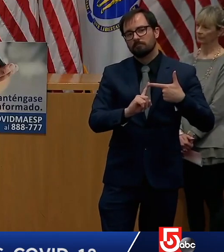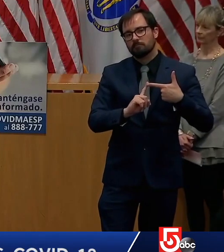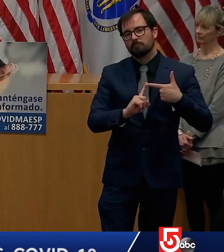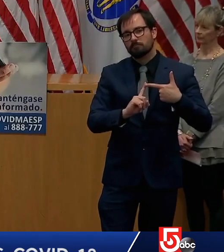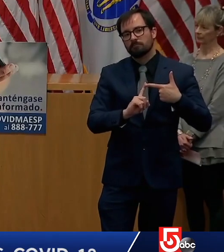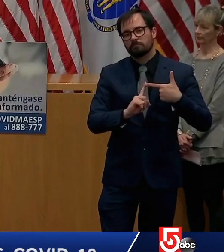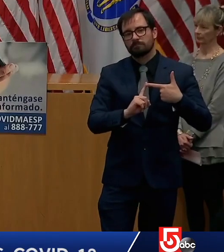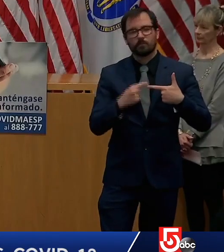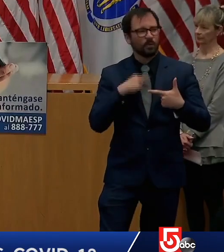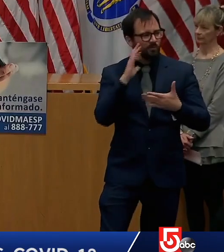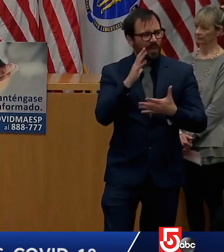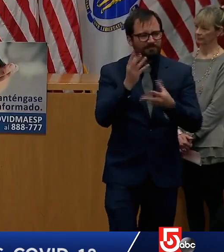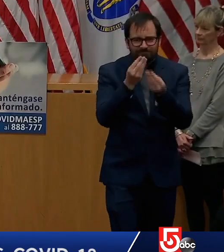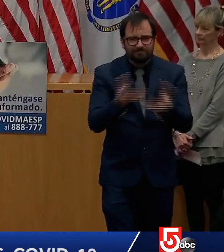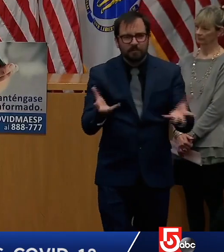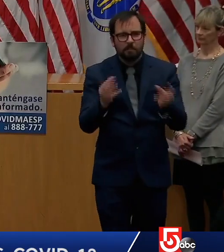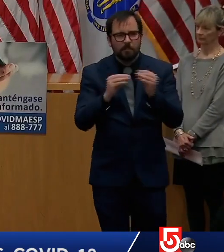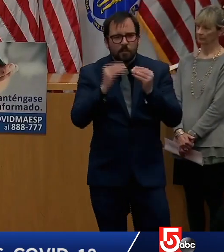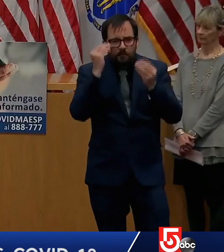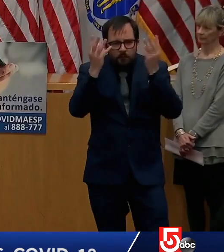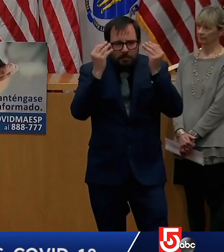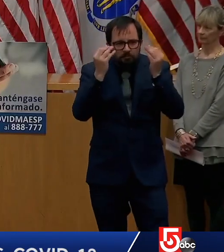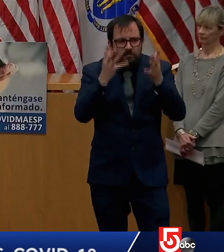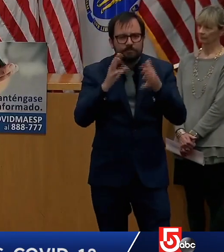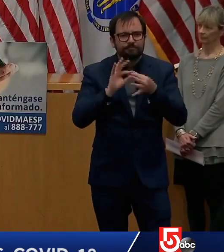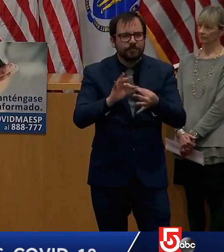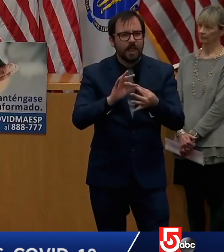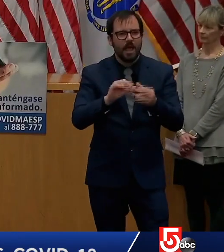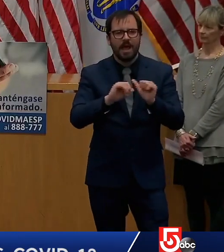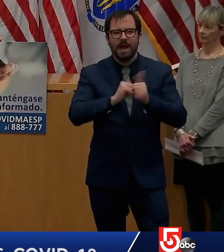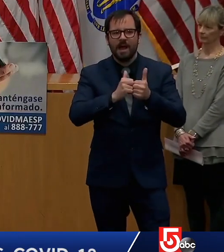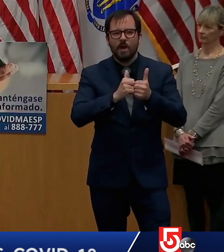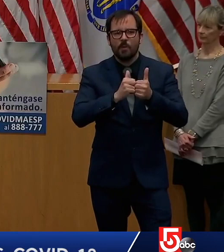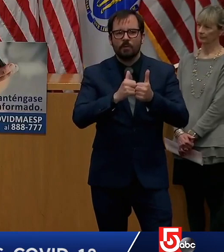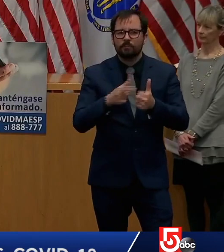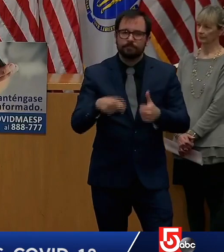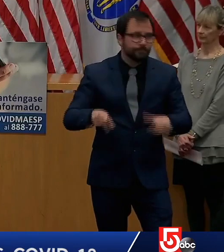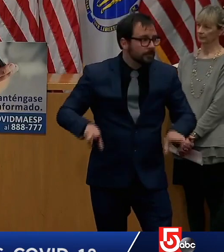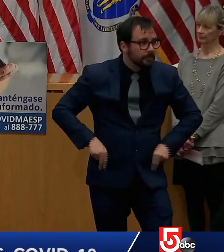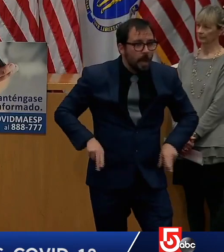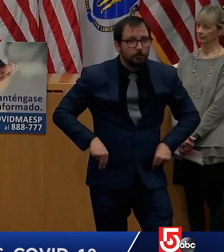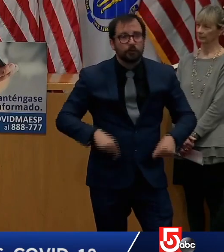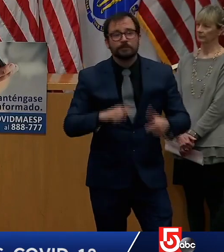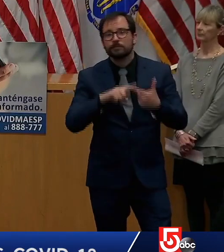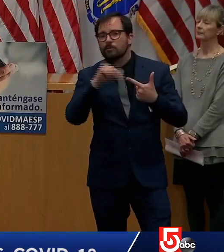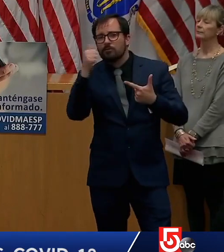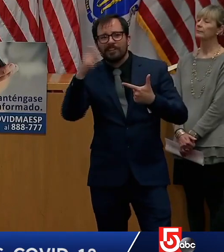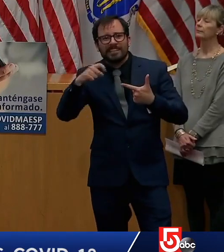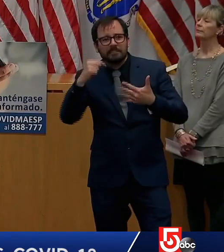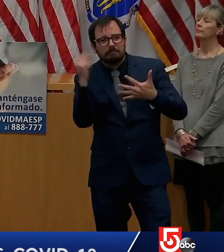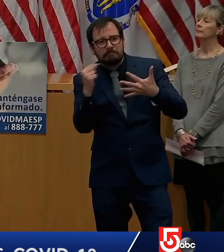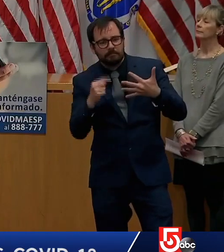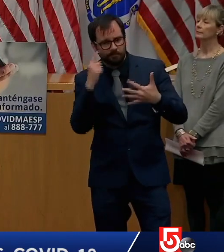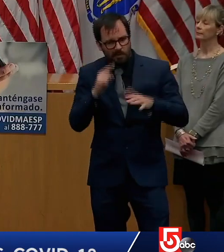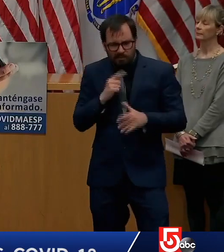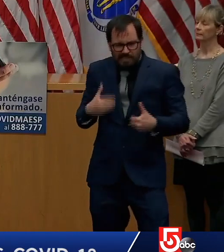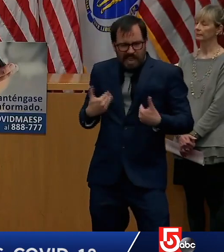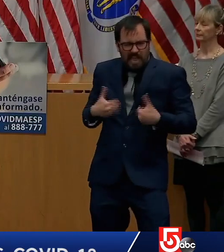during the disclosure. Things like diapers, food, and other things that families with very young children need.